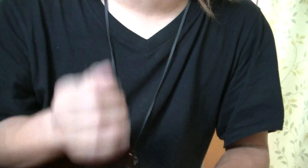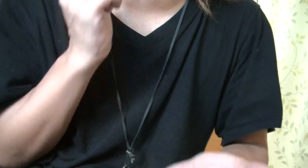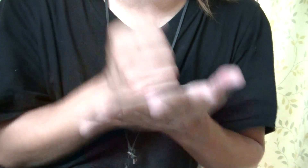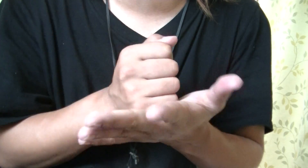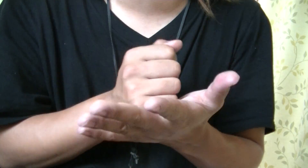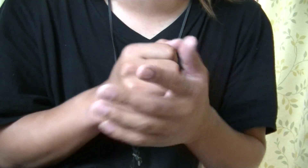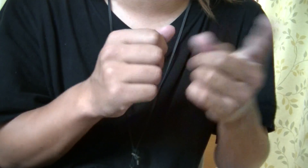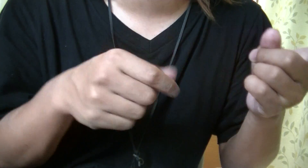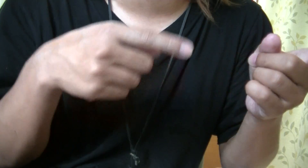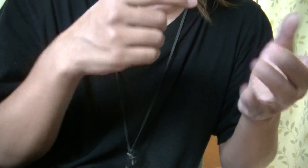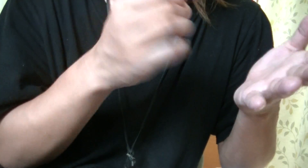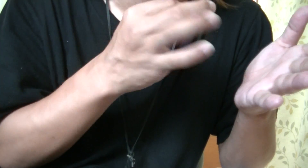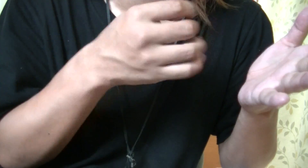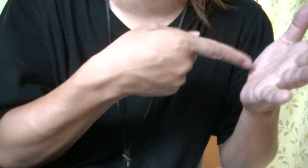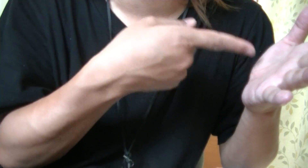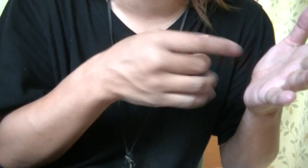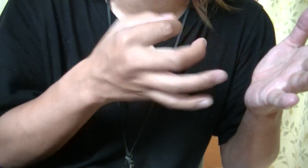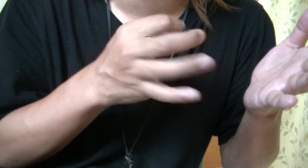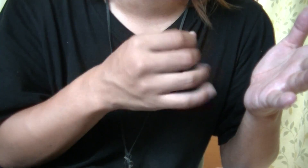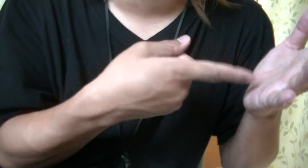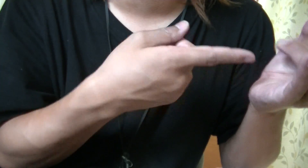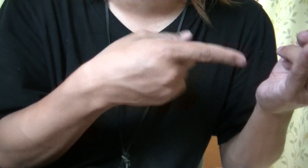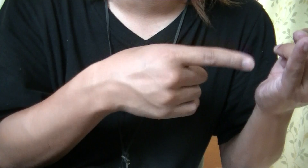a little girl, well, just talk to you all Oh,